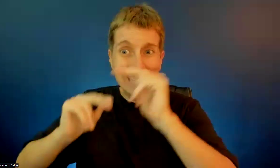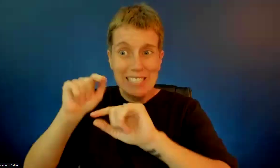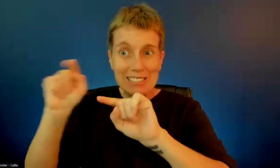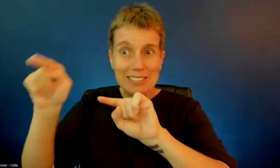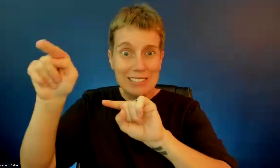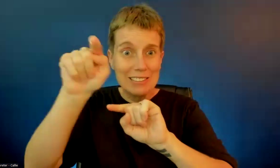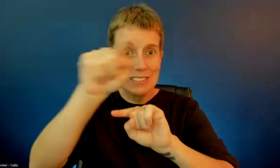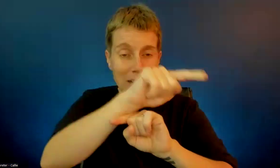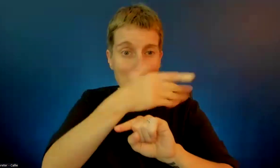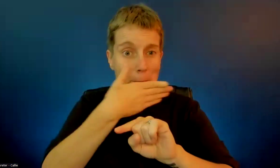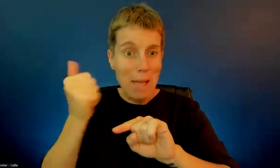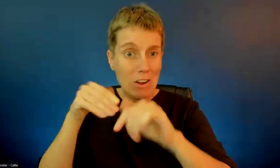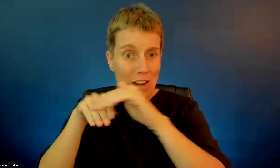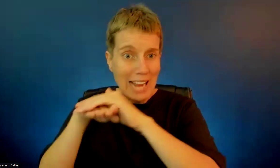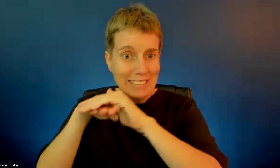problem.